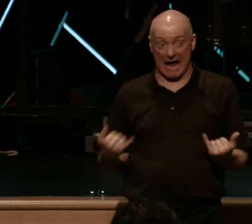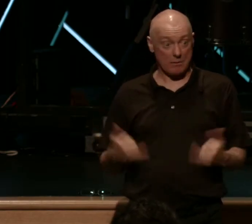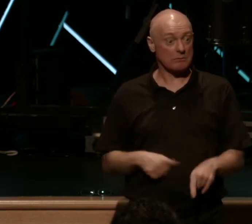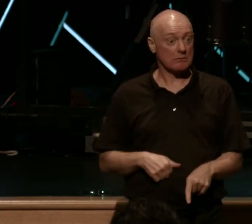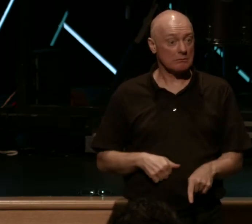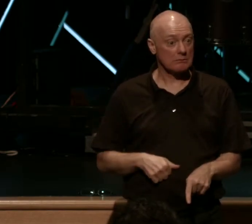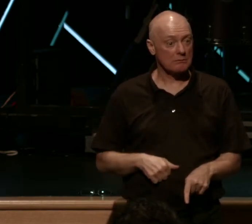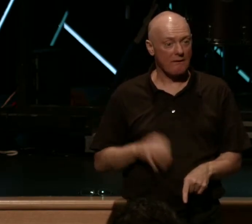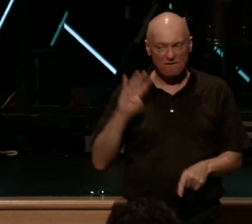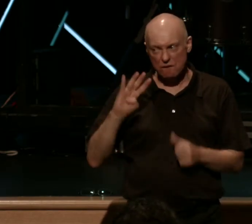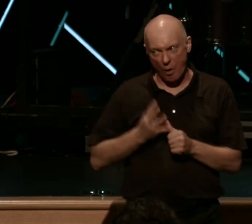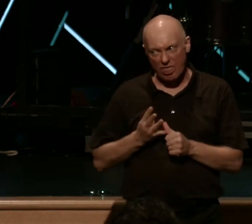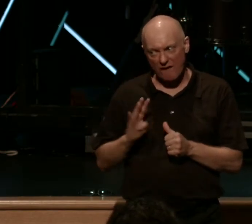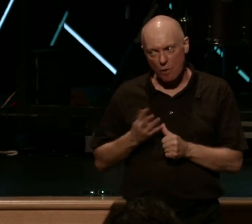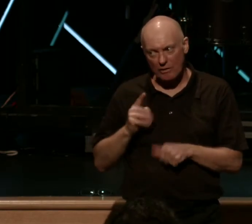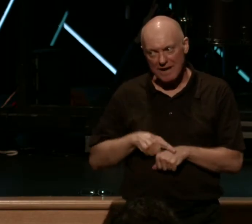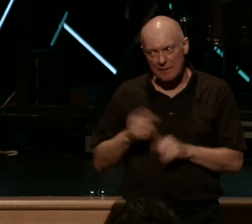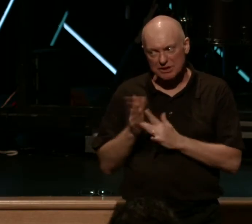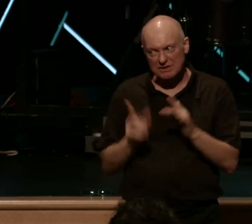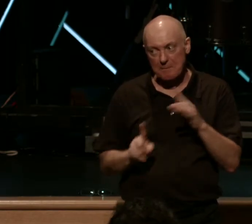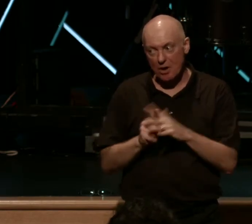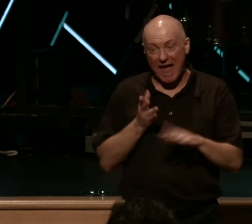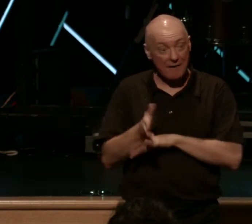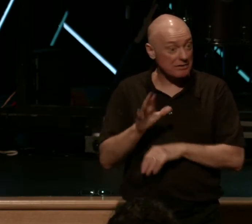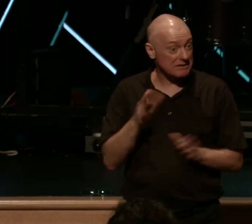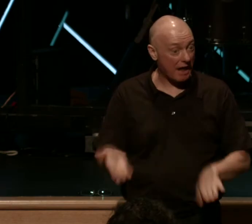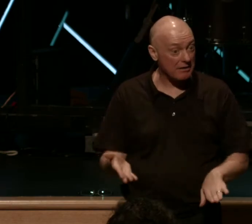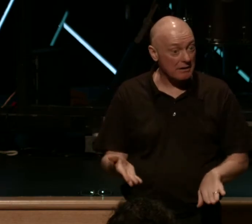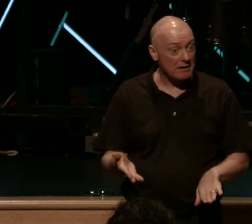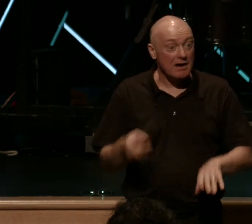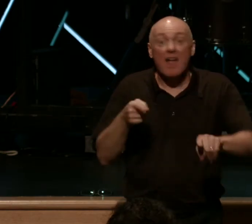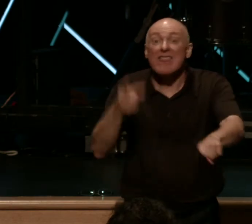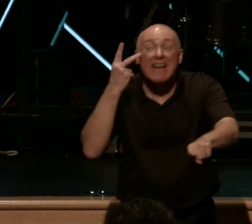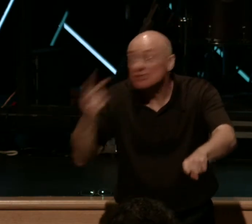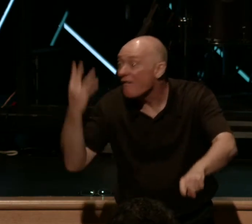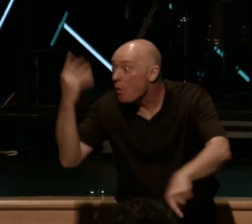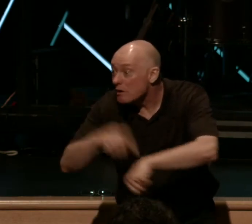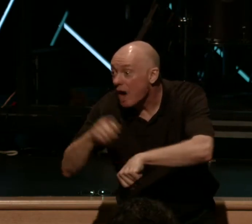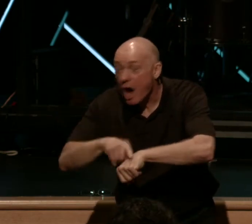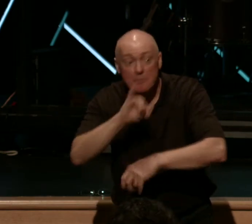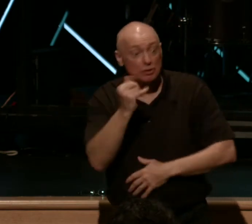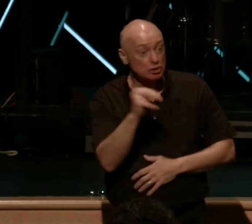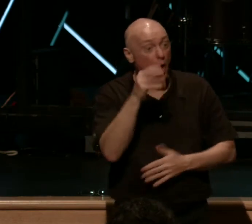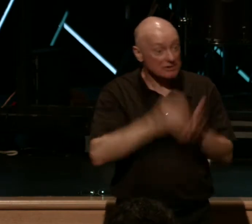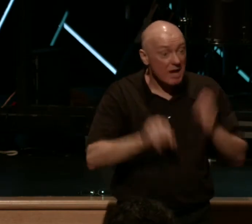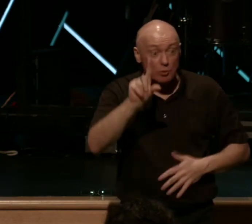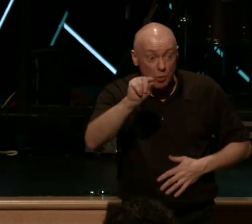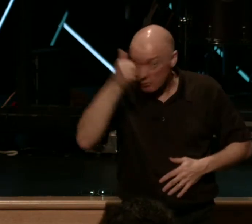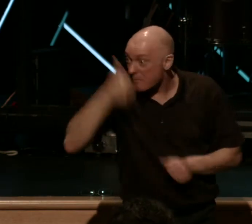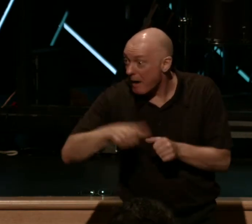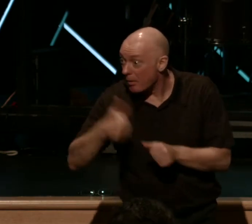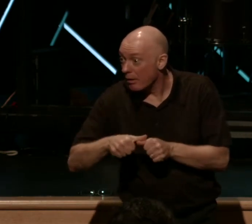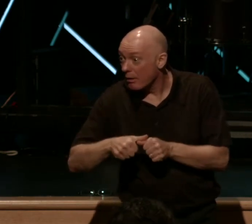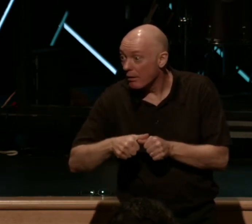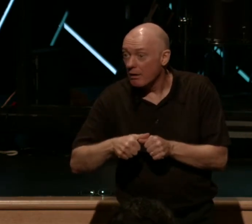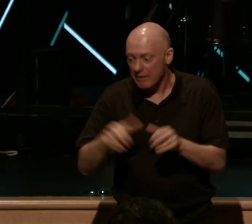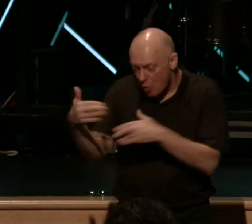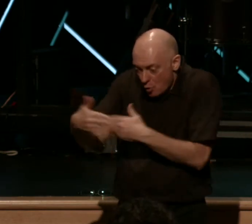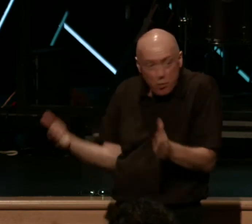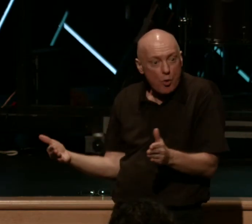Four. See, these guys had already seen him four times. John chapter 20, you remember? They're all huddled in the room. Thomas is